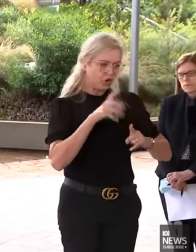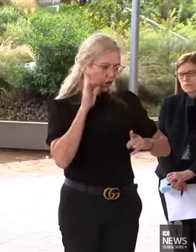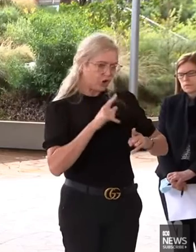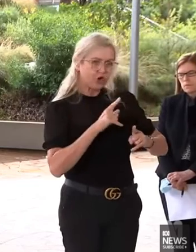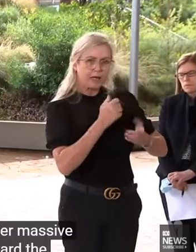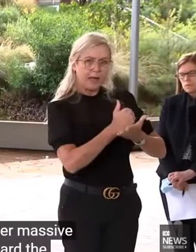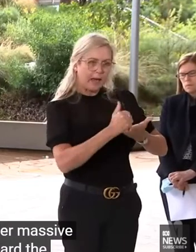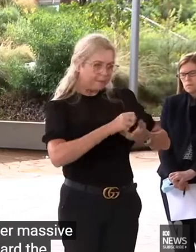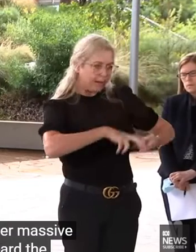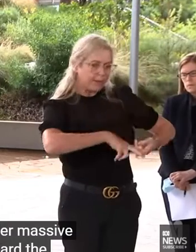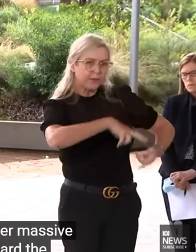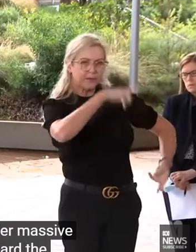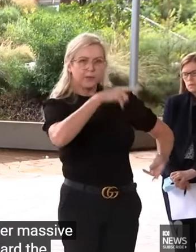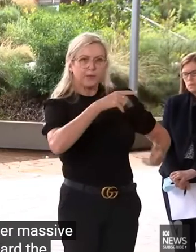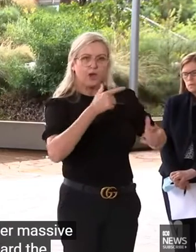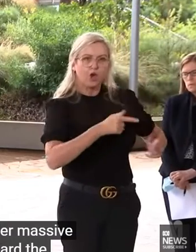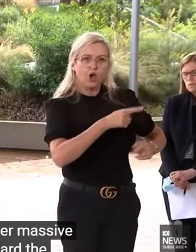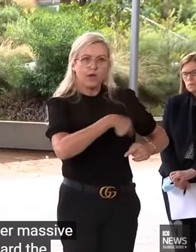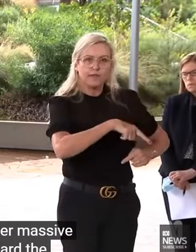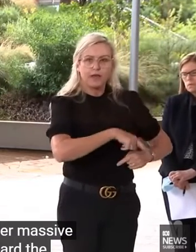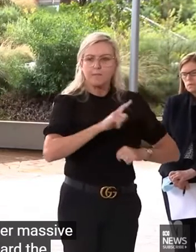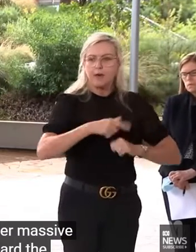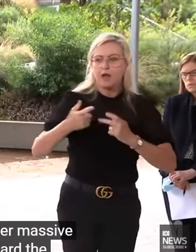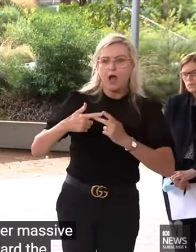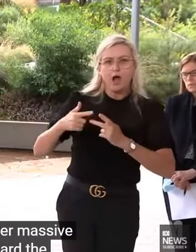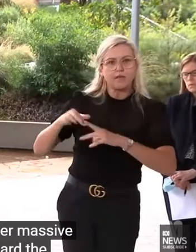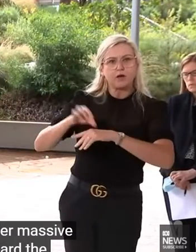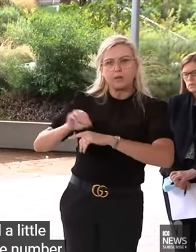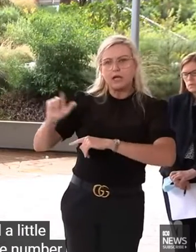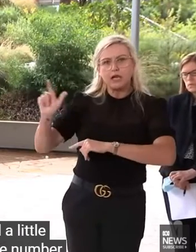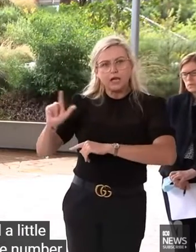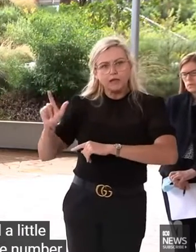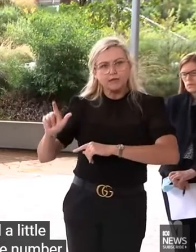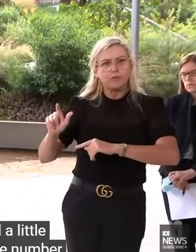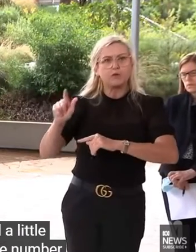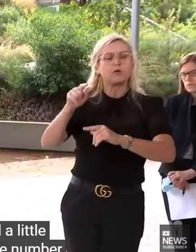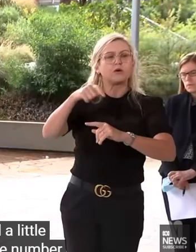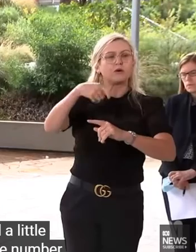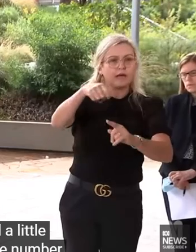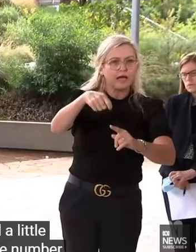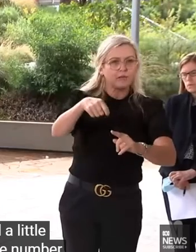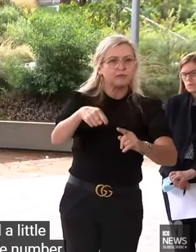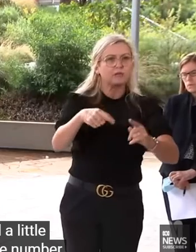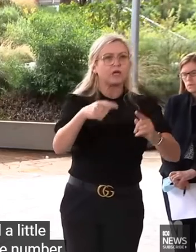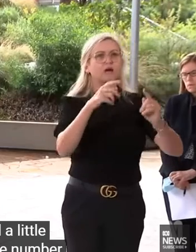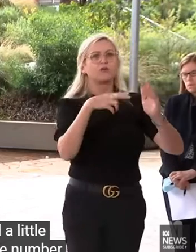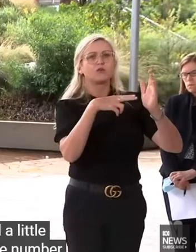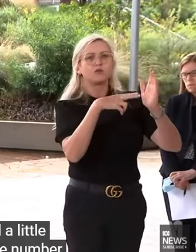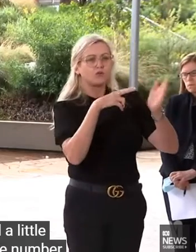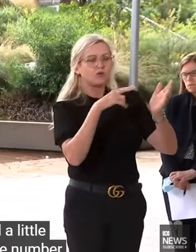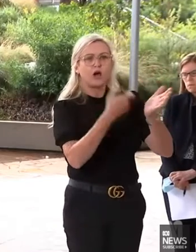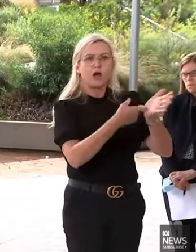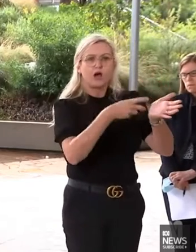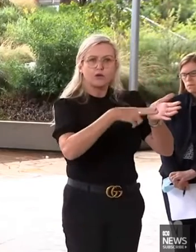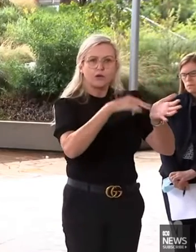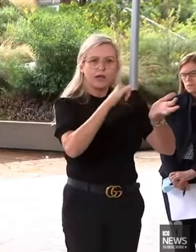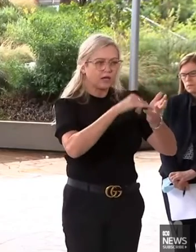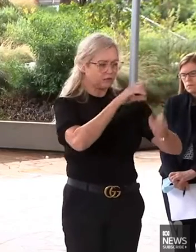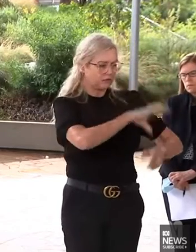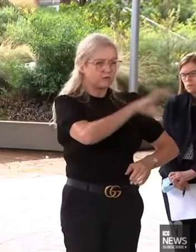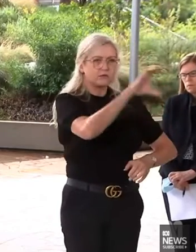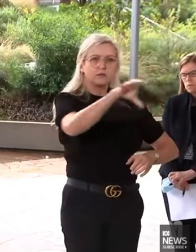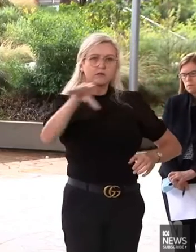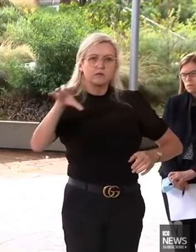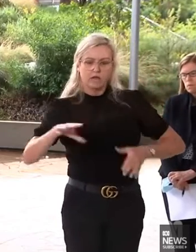announced a little early in regards to the number of cases and people who are passing away in various areas. That also reflects the number of cases